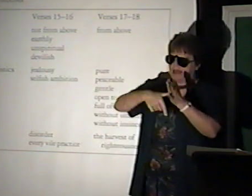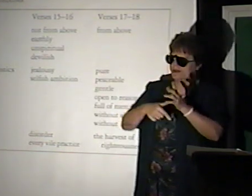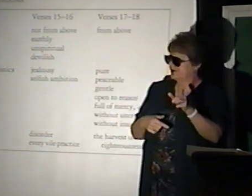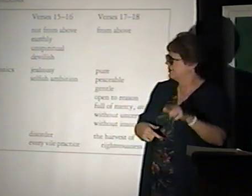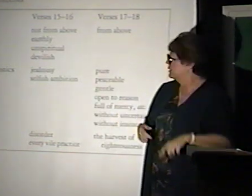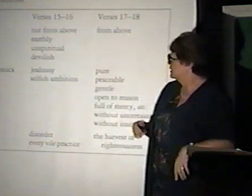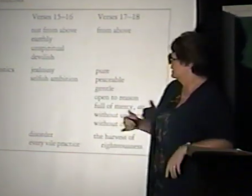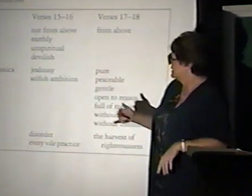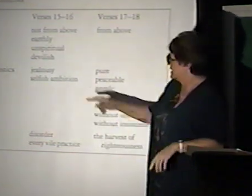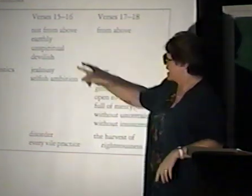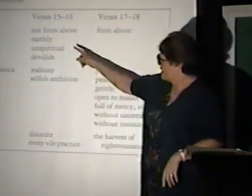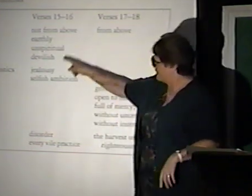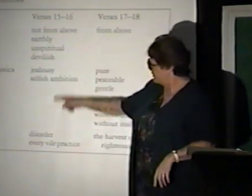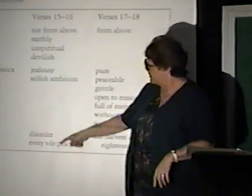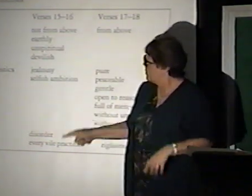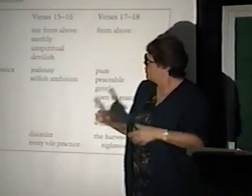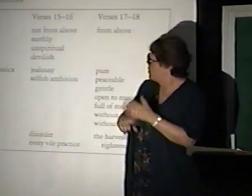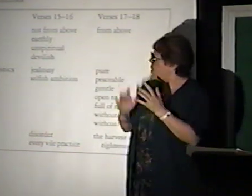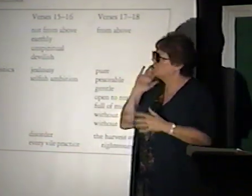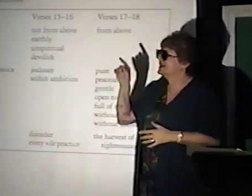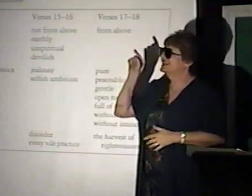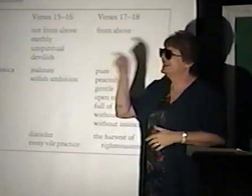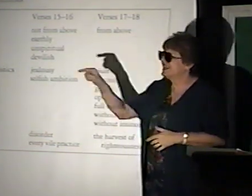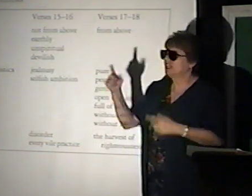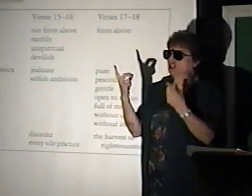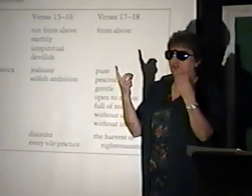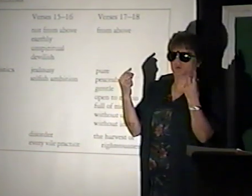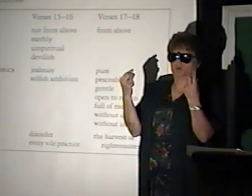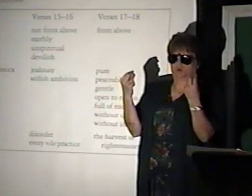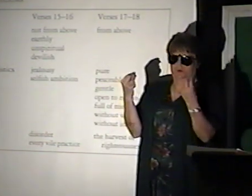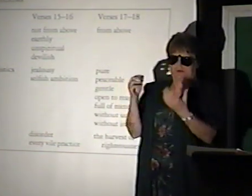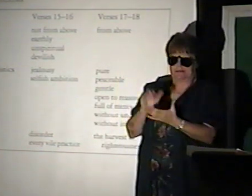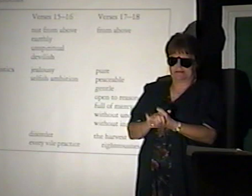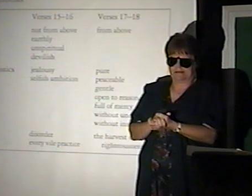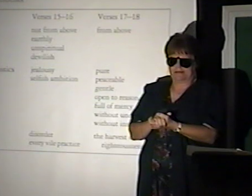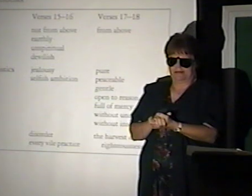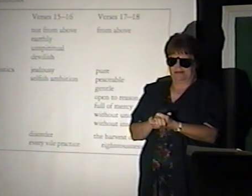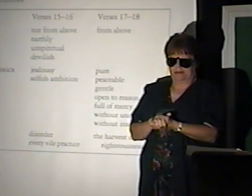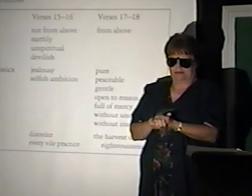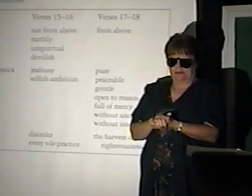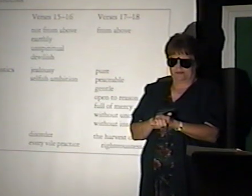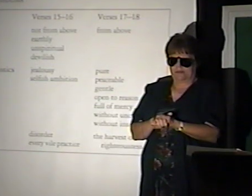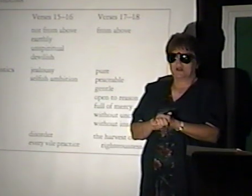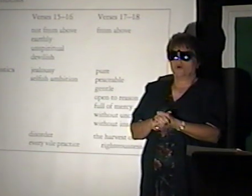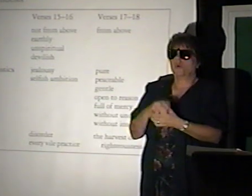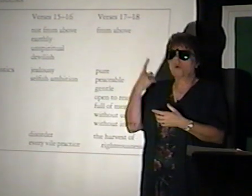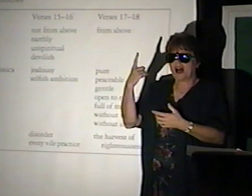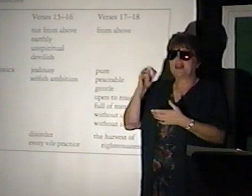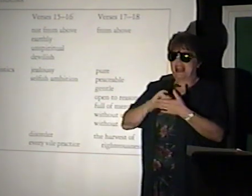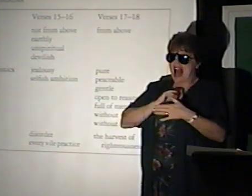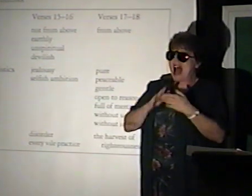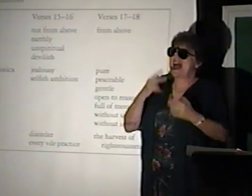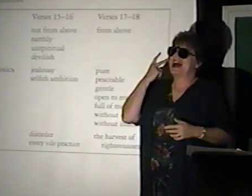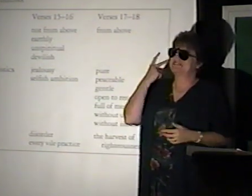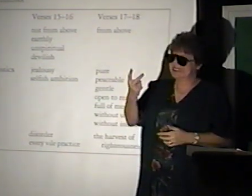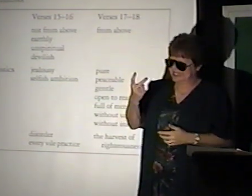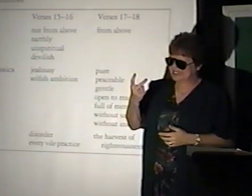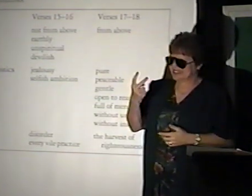later. Now, what was he doing when I would see